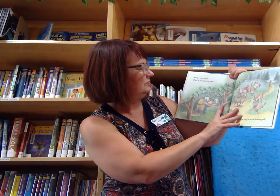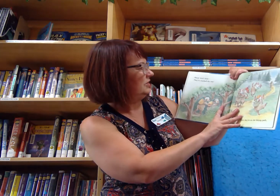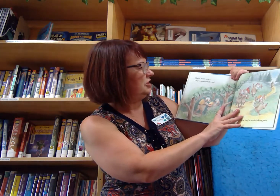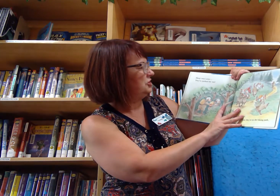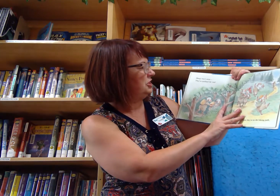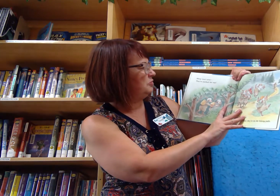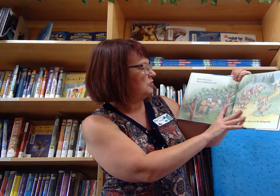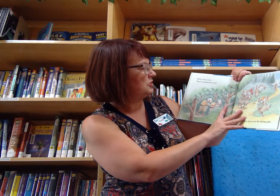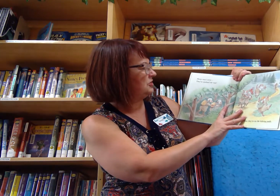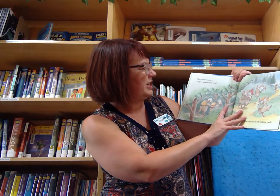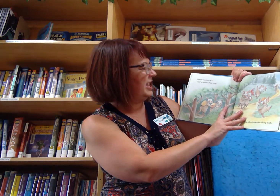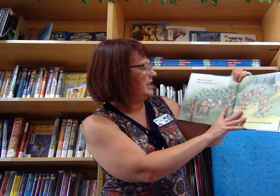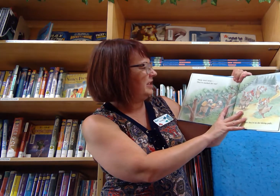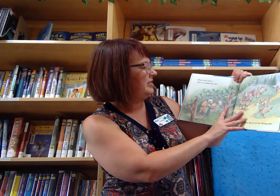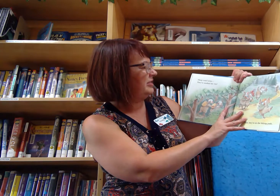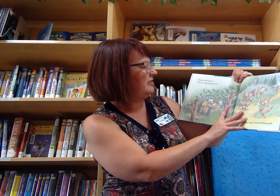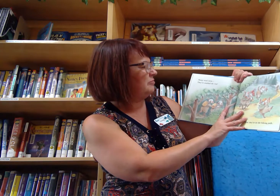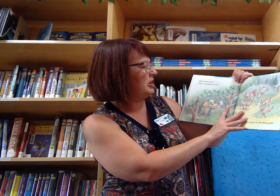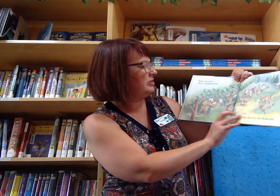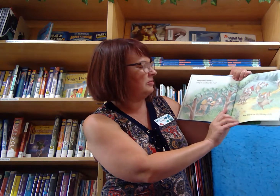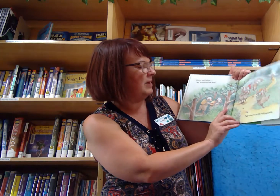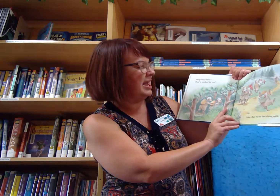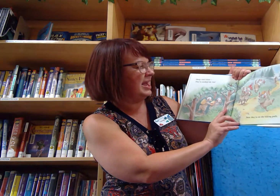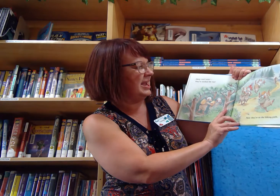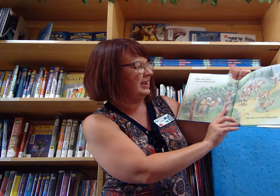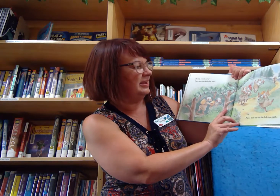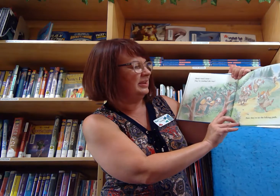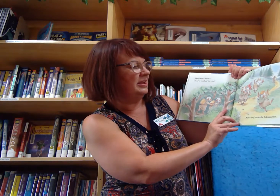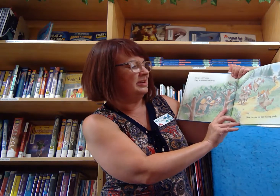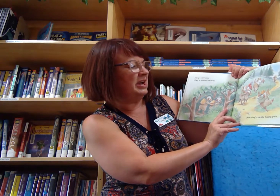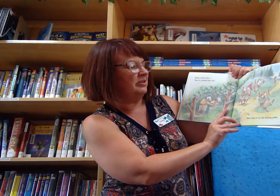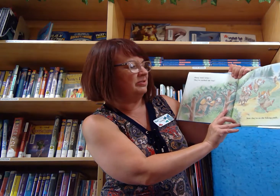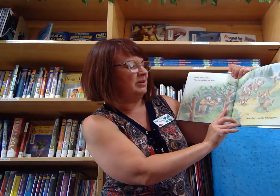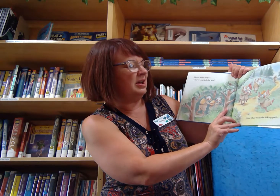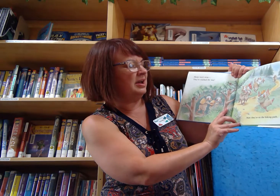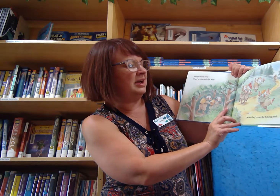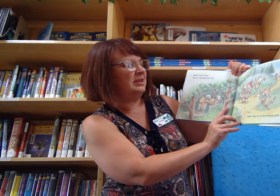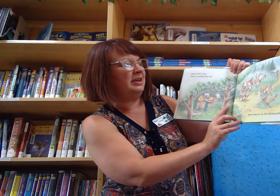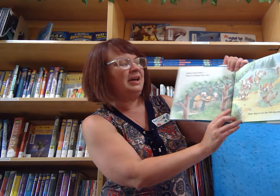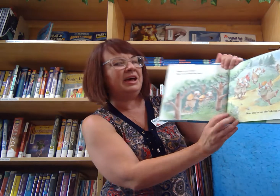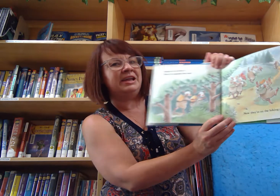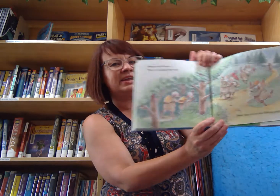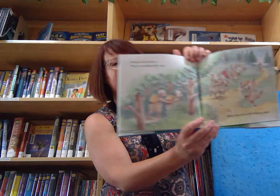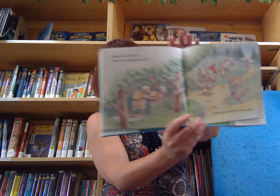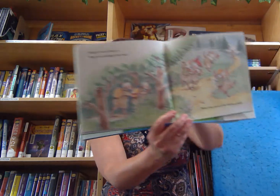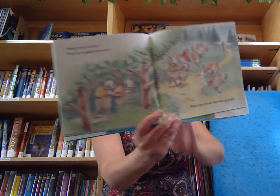Sheep won't stray. They've marked the way. Now they're on the hiking path.